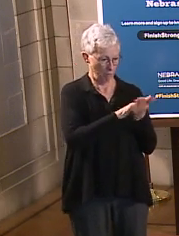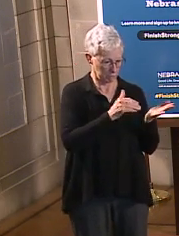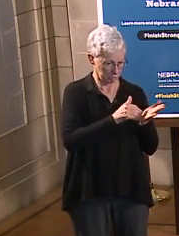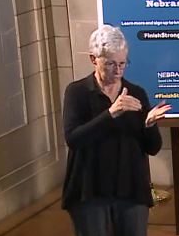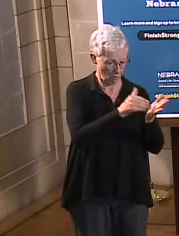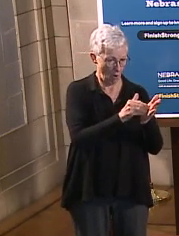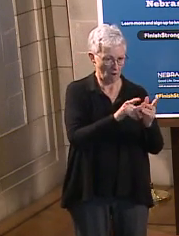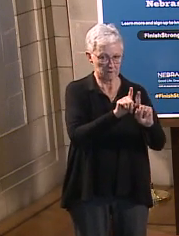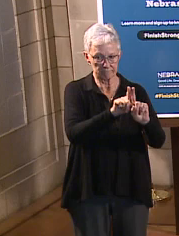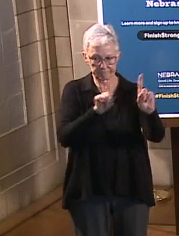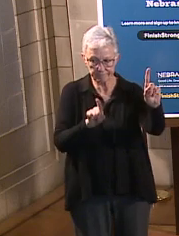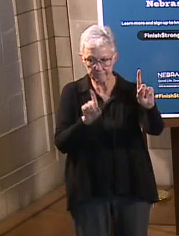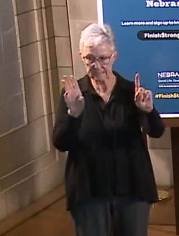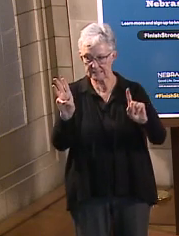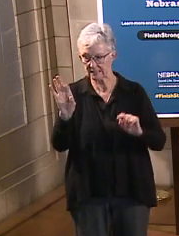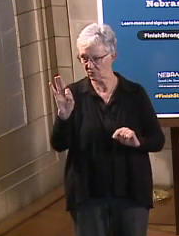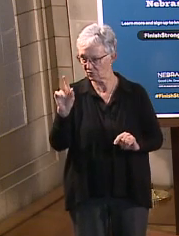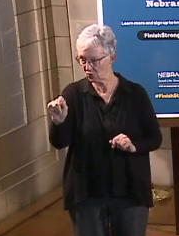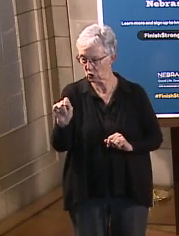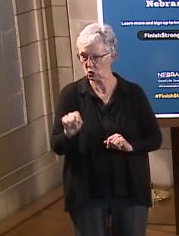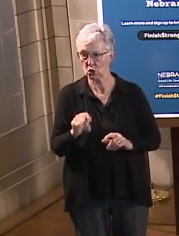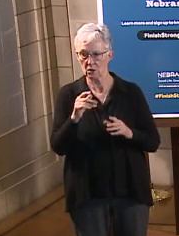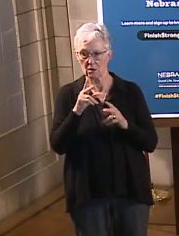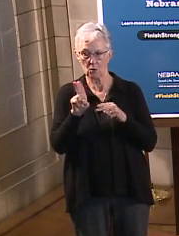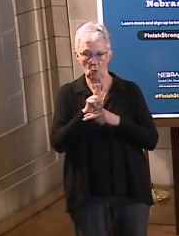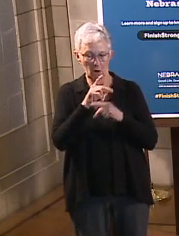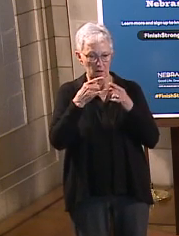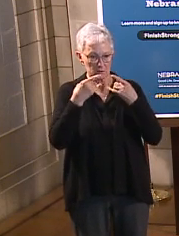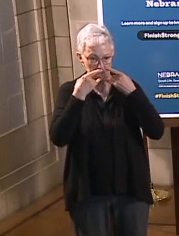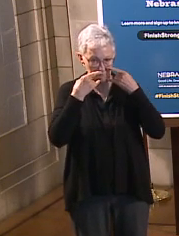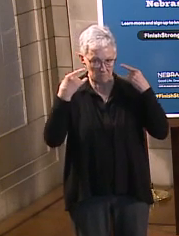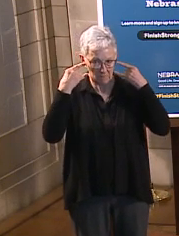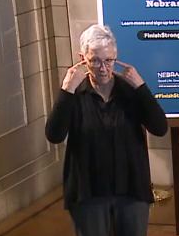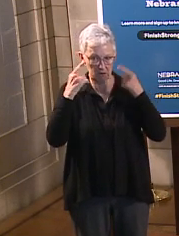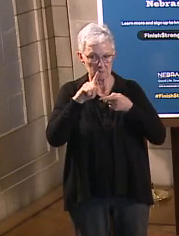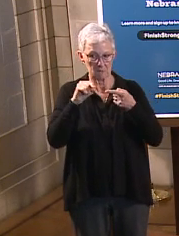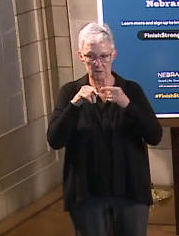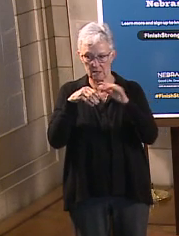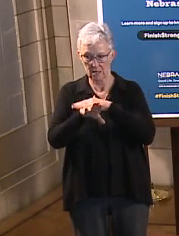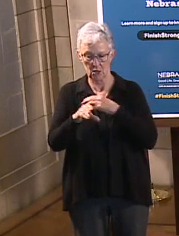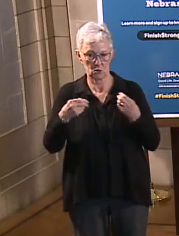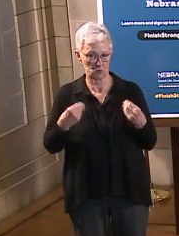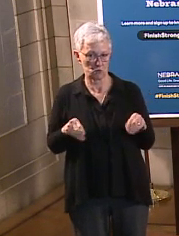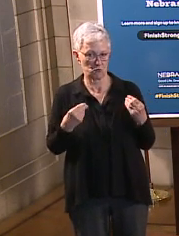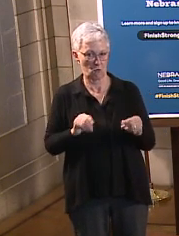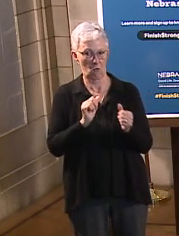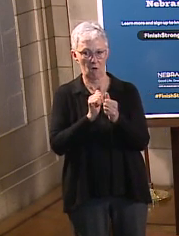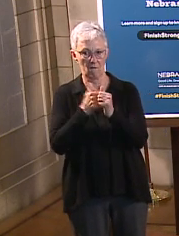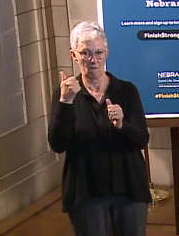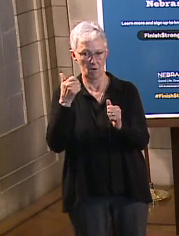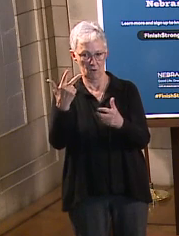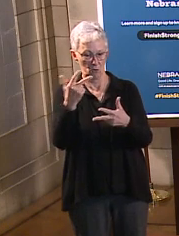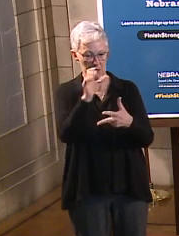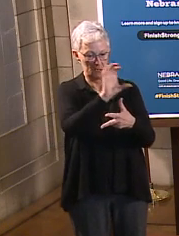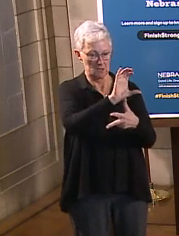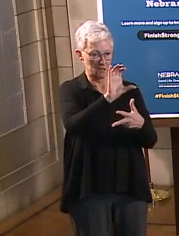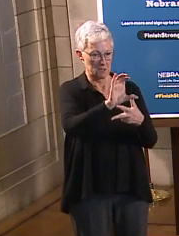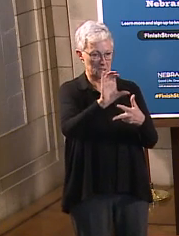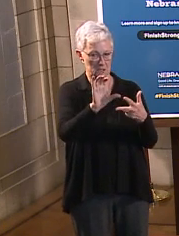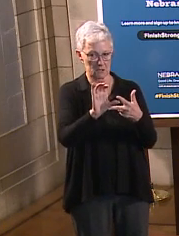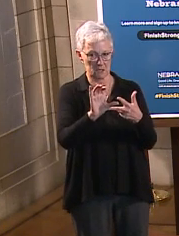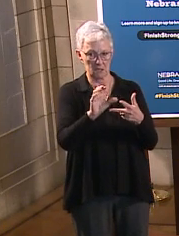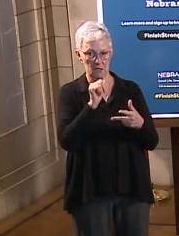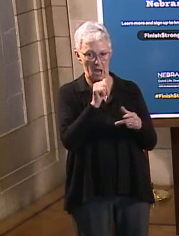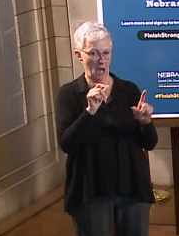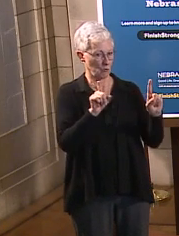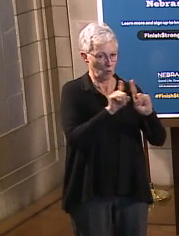foot of distance between you and other people in public, wear masks when you go to the store, avoid the three Cs. All that will help us make sure that we slow down this virus,